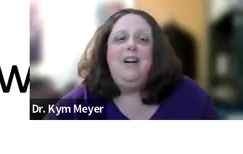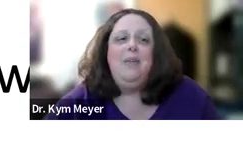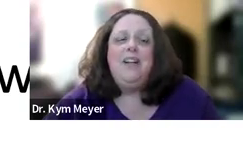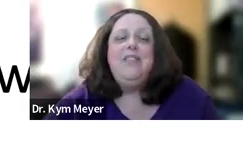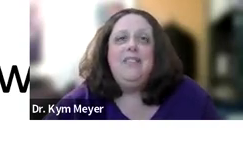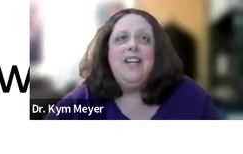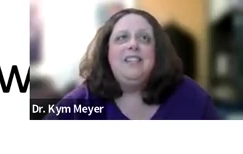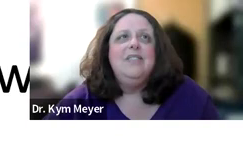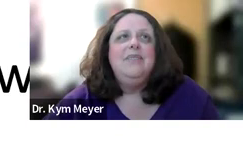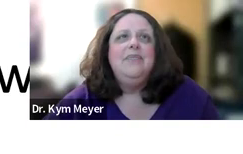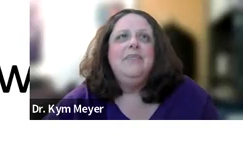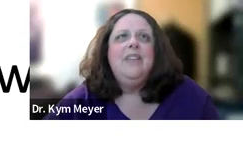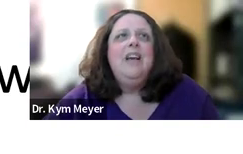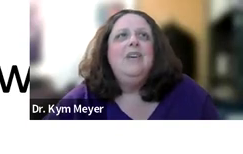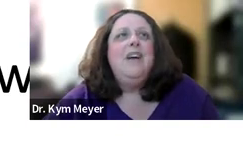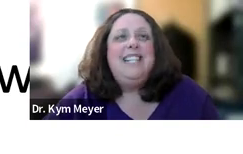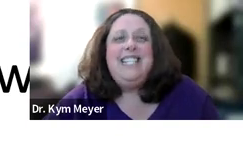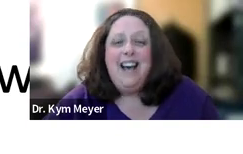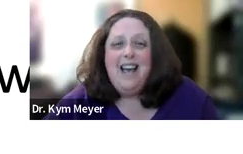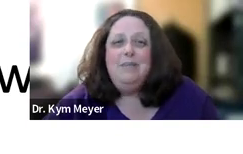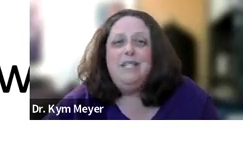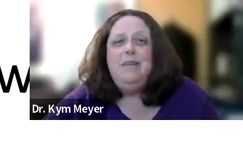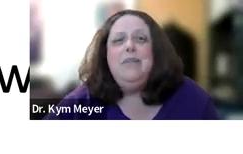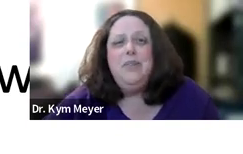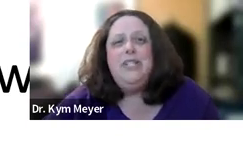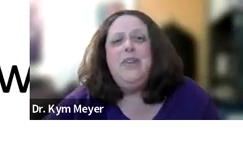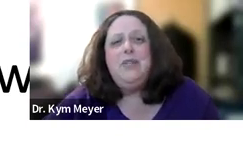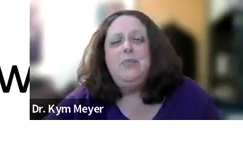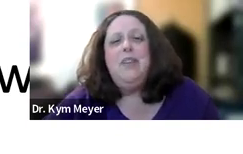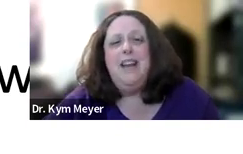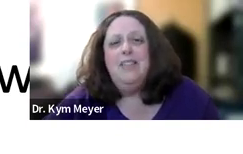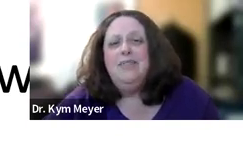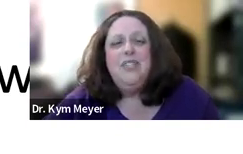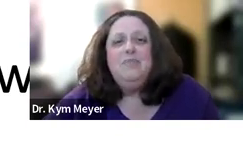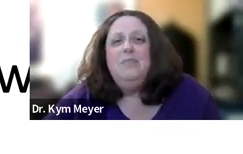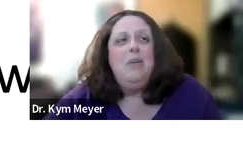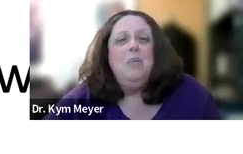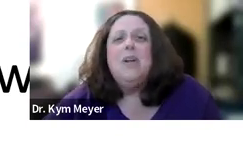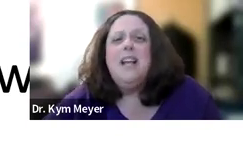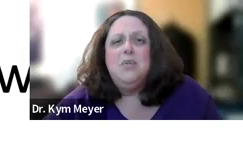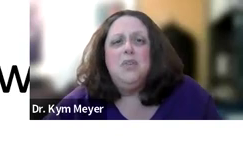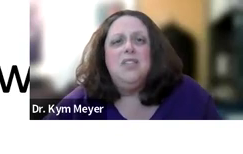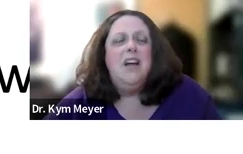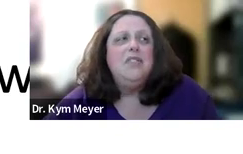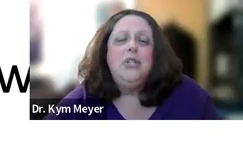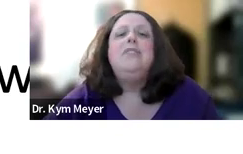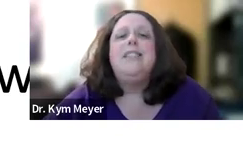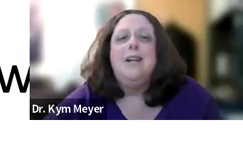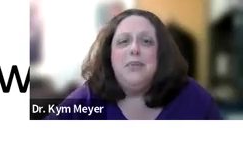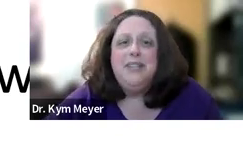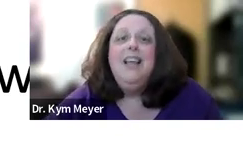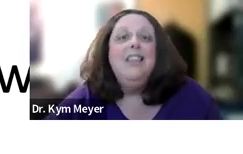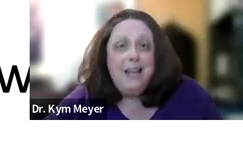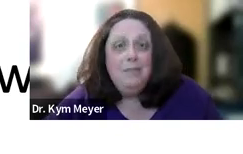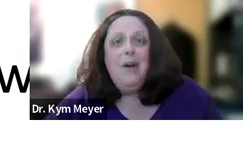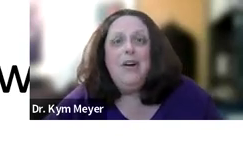effective advocates. Finding time to meet with an early intervention provider, just around work schedules and other children's